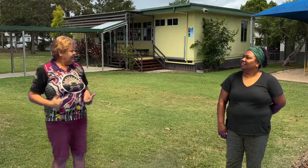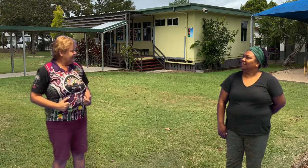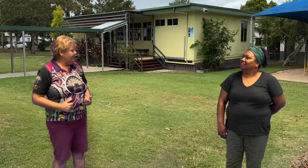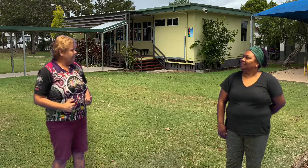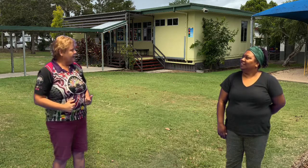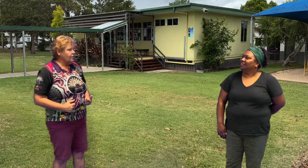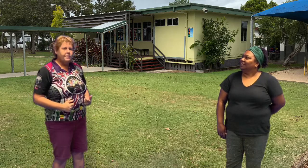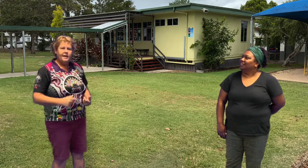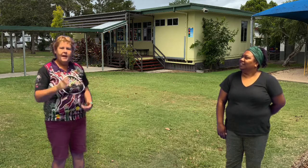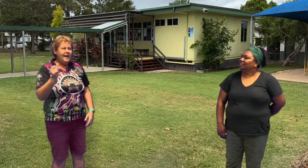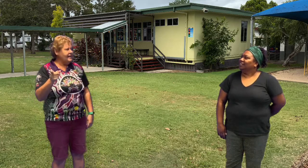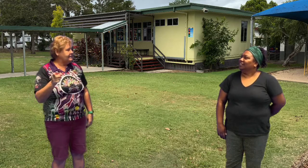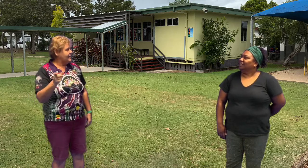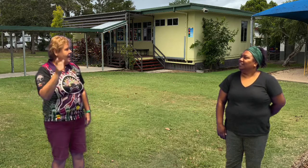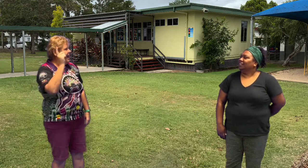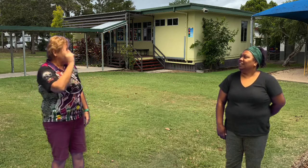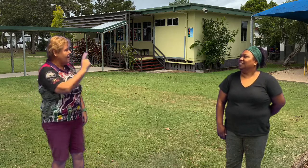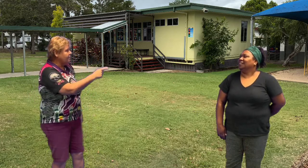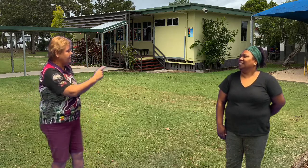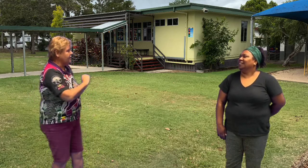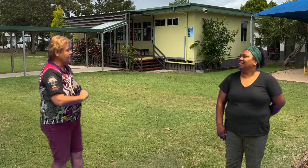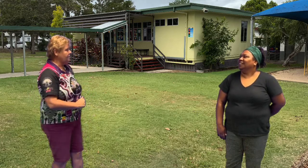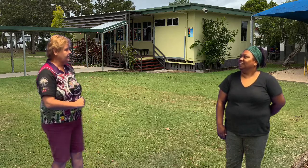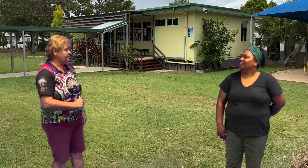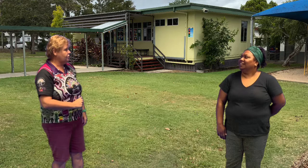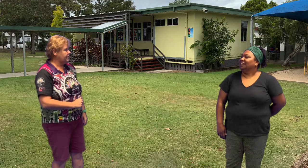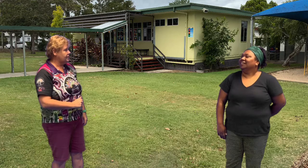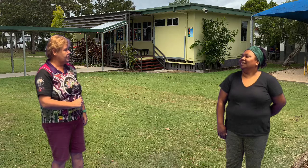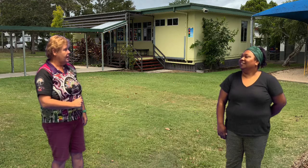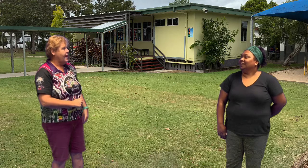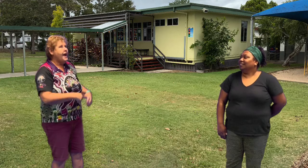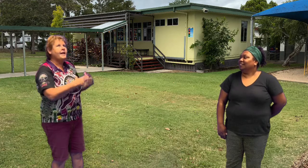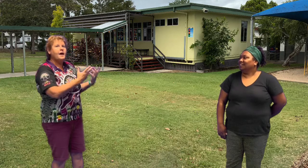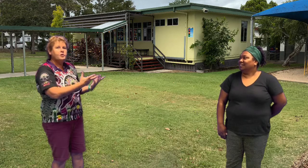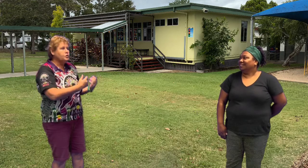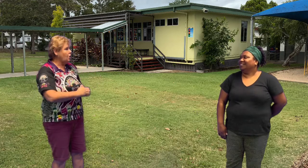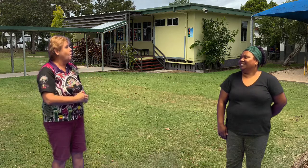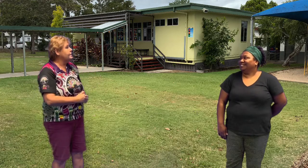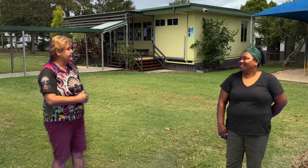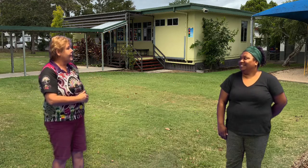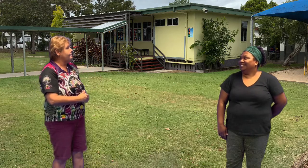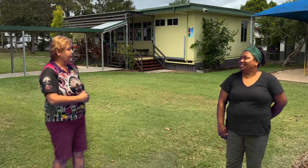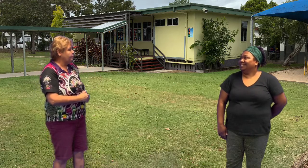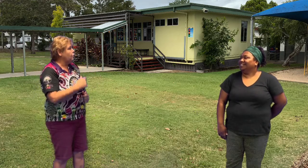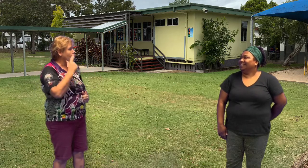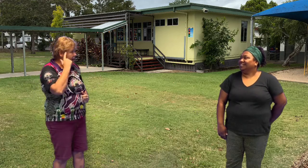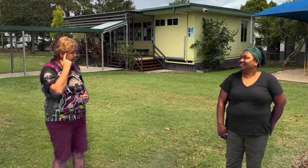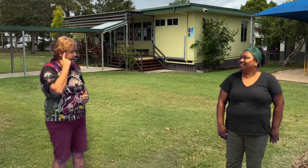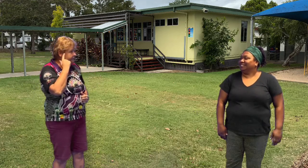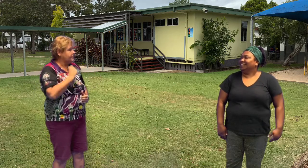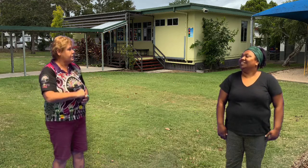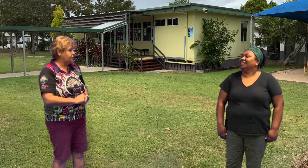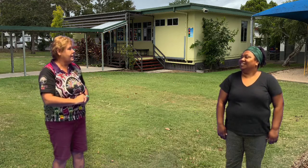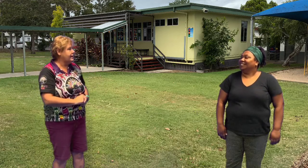something with their hands. And I thought, of you, Miss Trish, and how you told us that people who are deaf in Australia